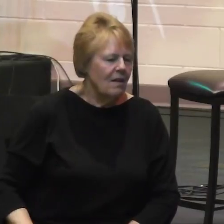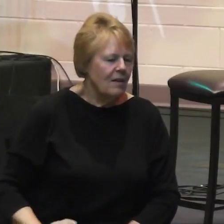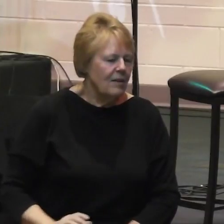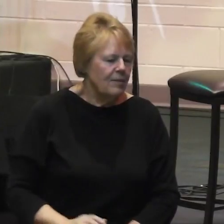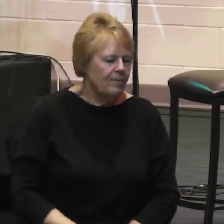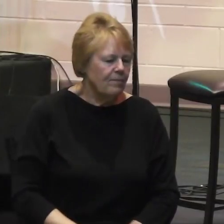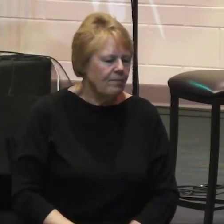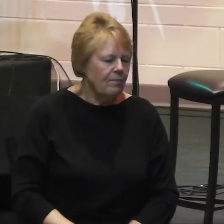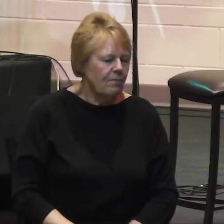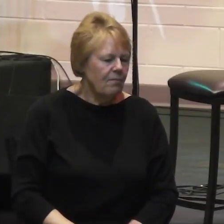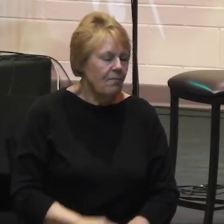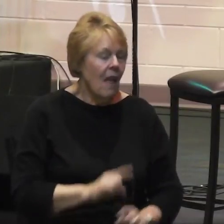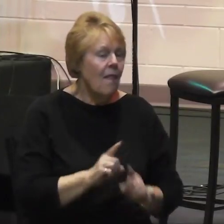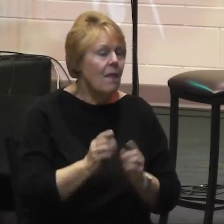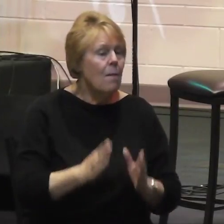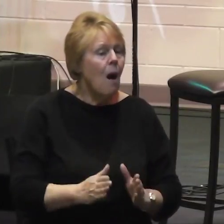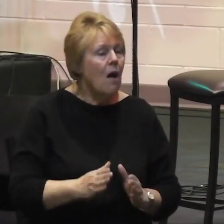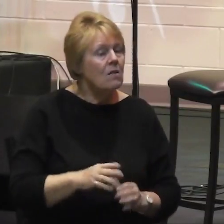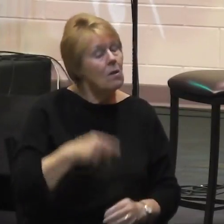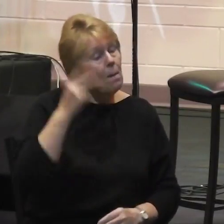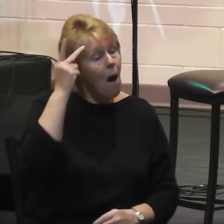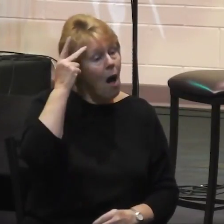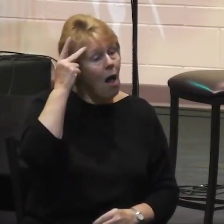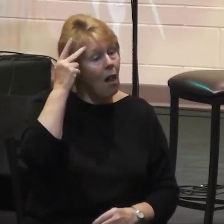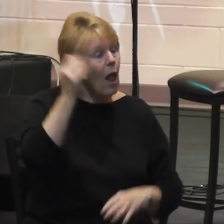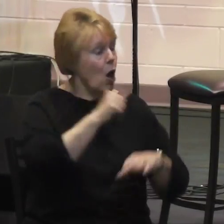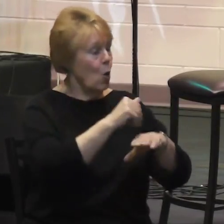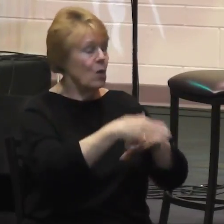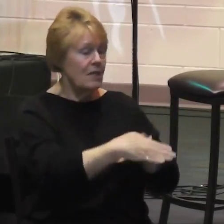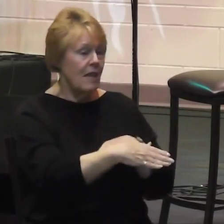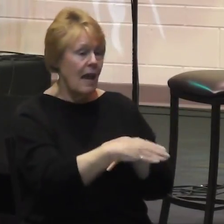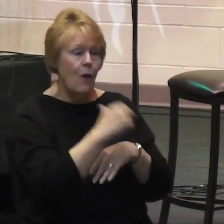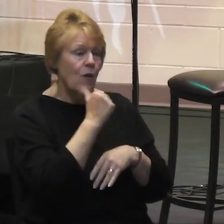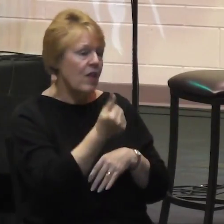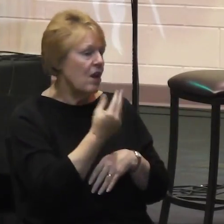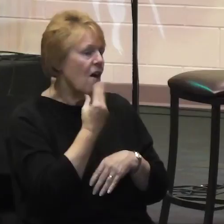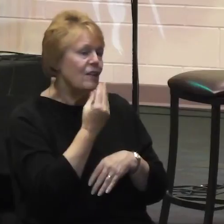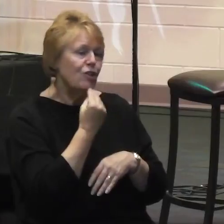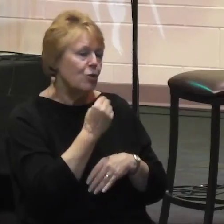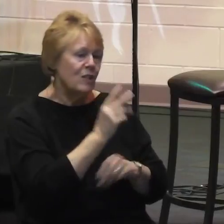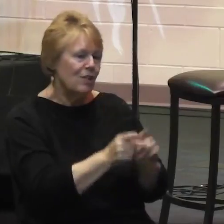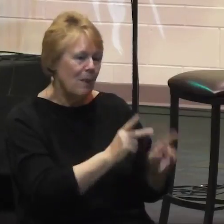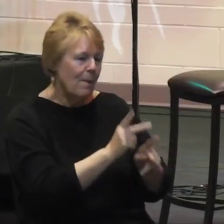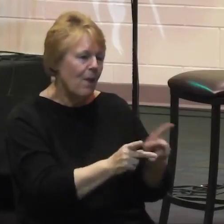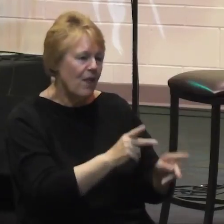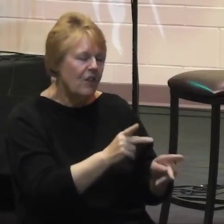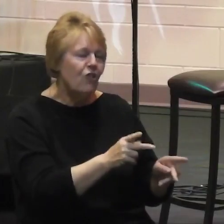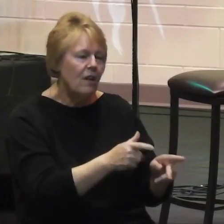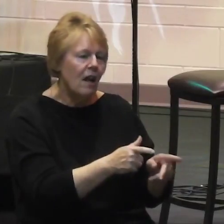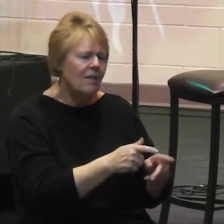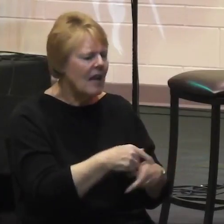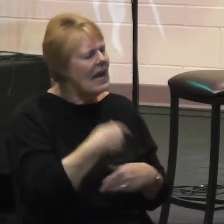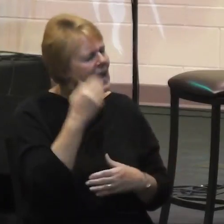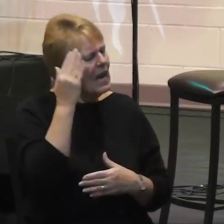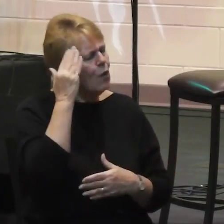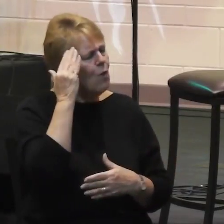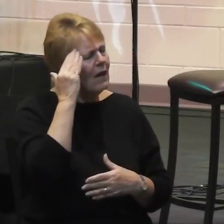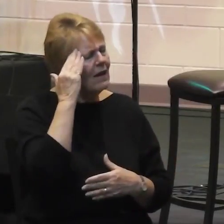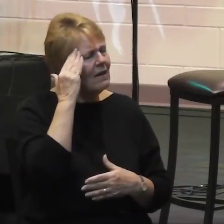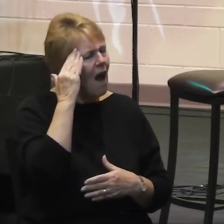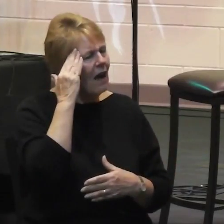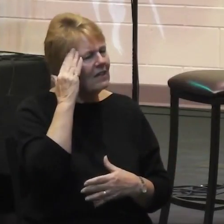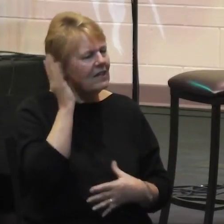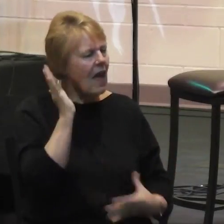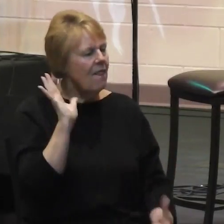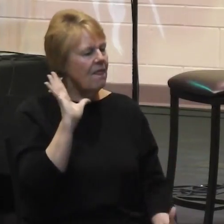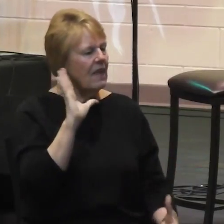The apostle Paul who was sent to the Gentiles recognized the inclusivity of the work of the cross.